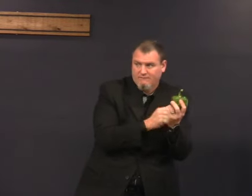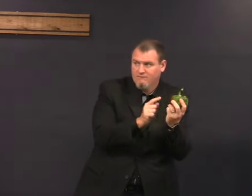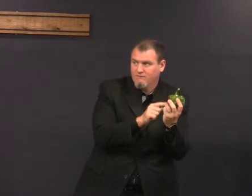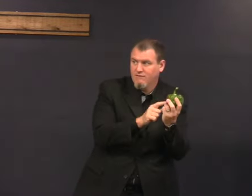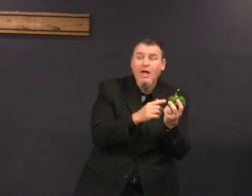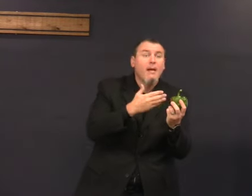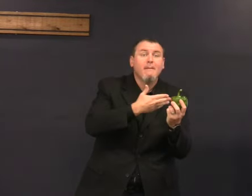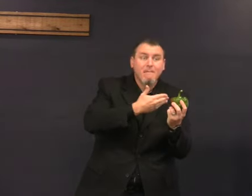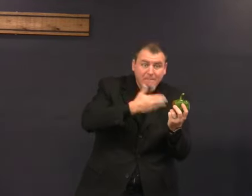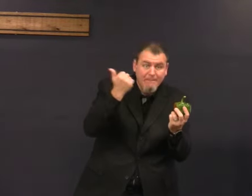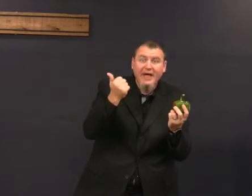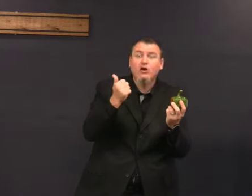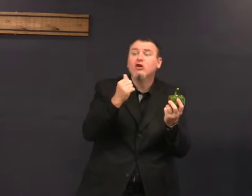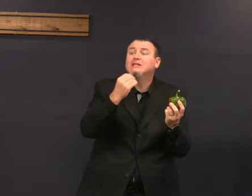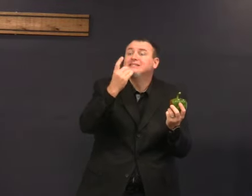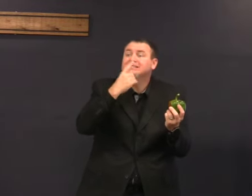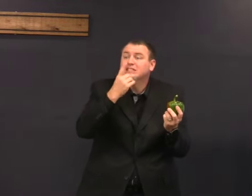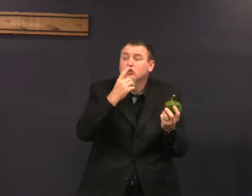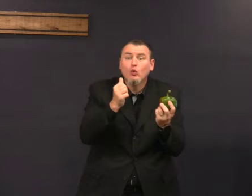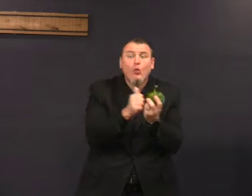with love it's better